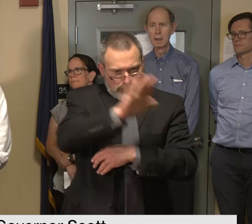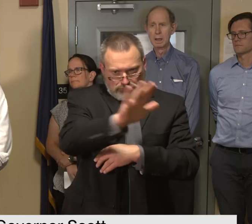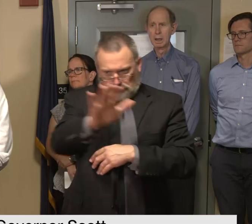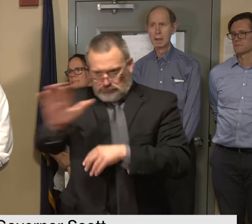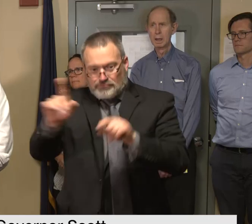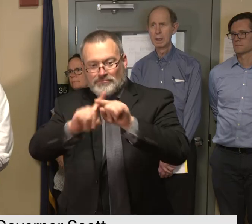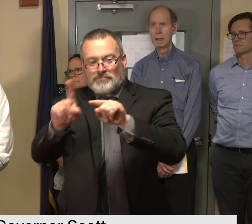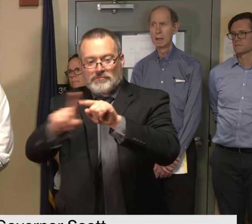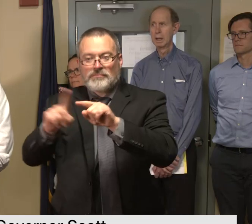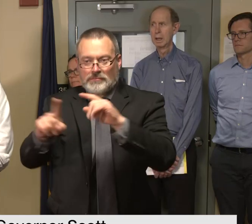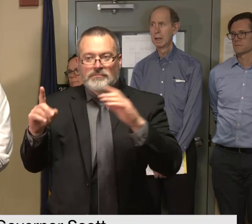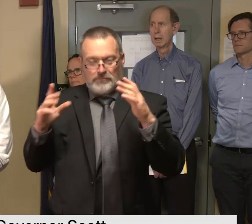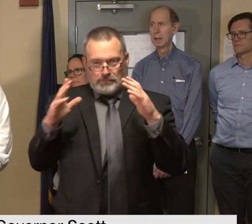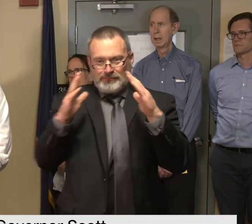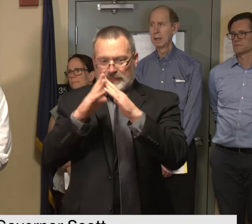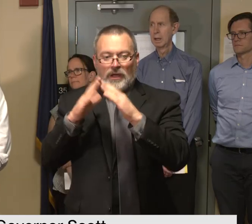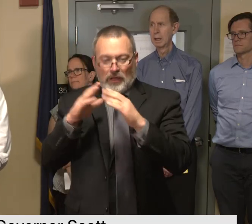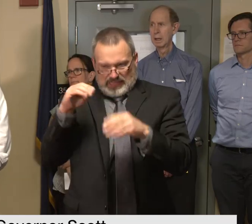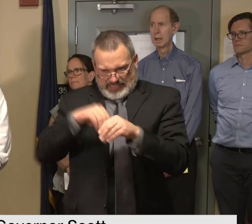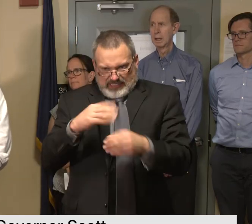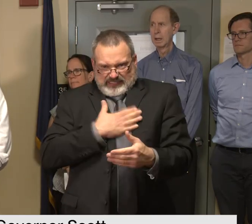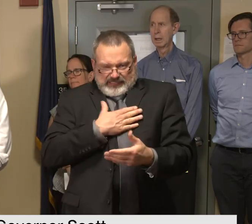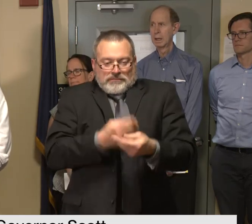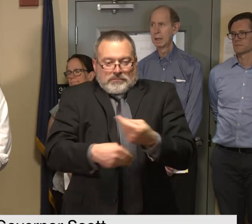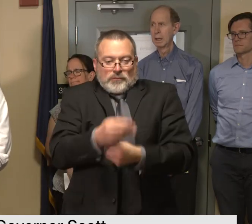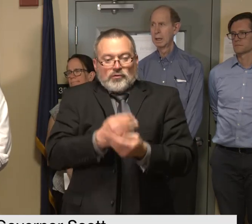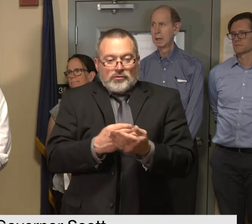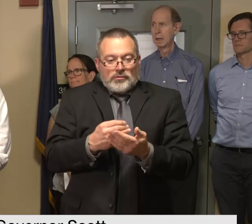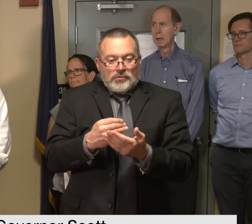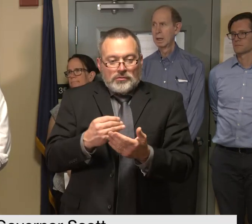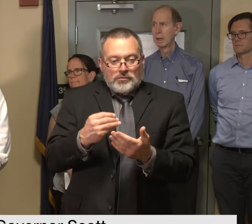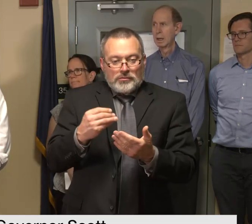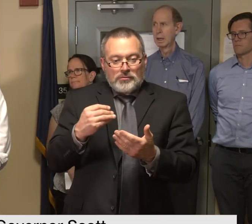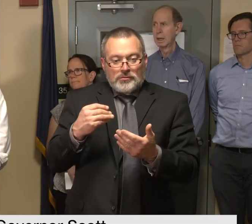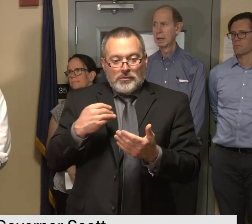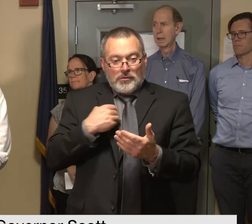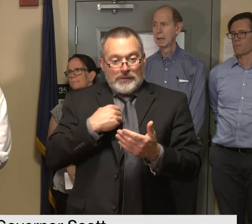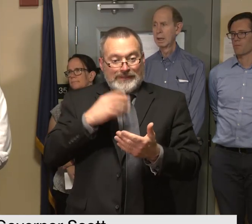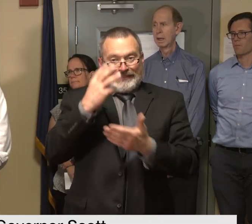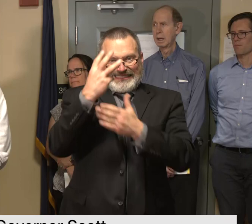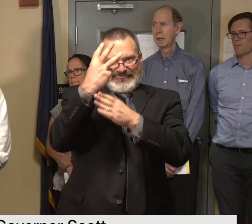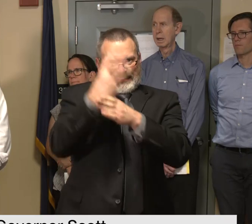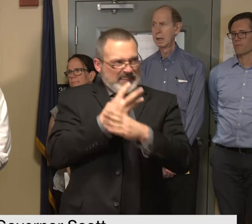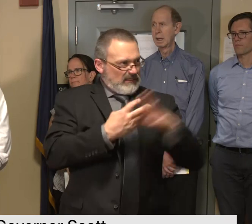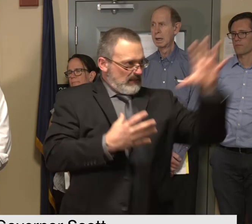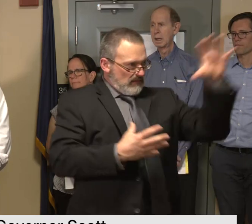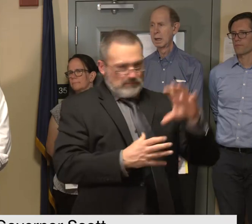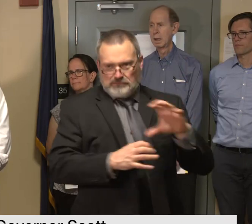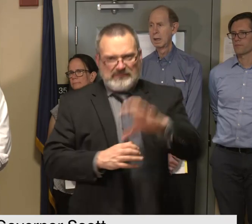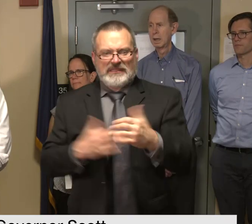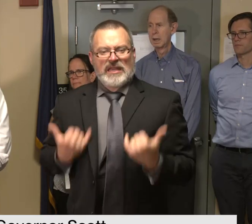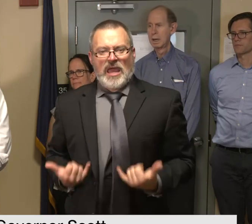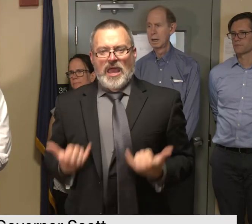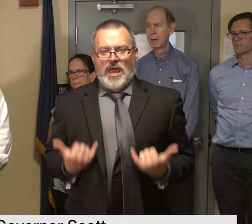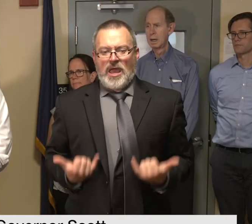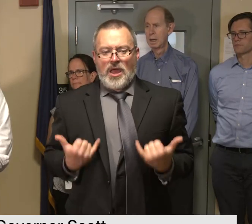but this is a six month slug of money that we're releasing immediately to help towns